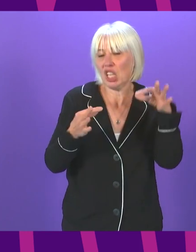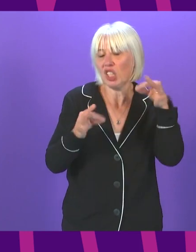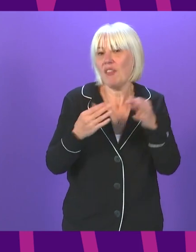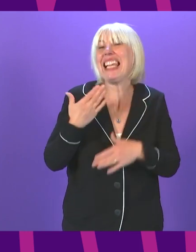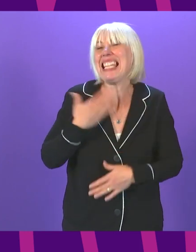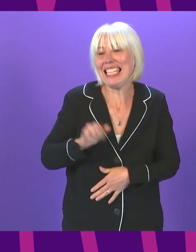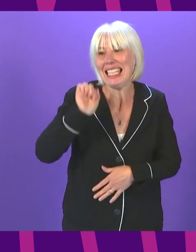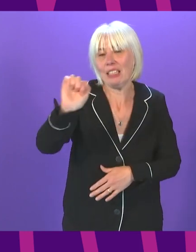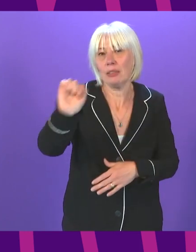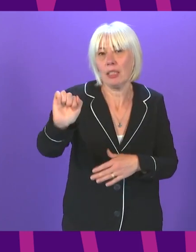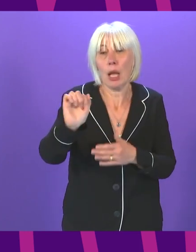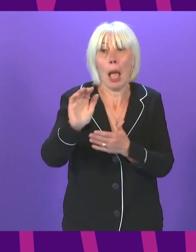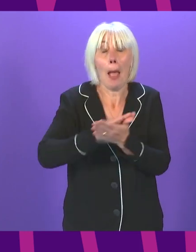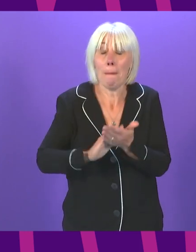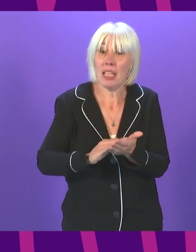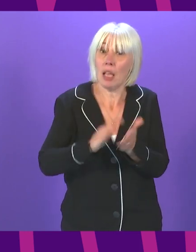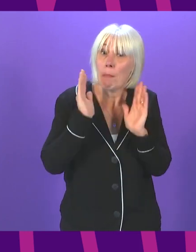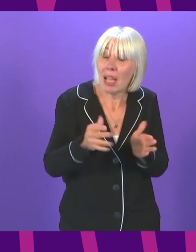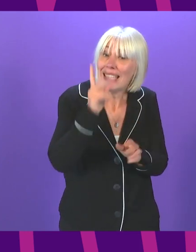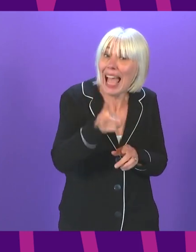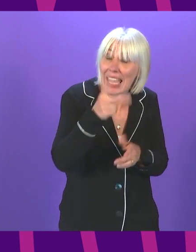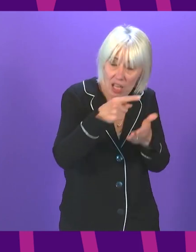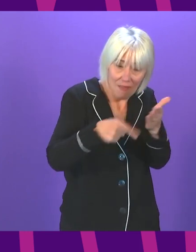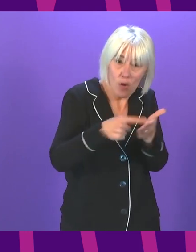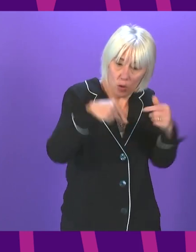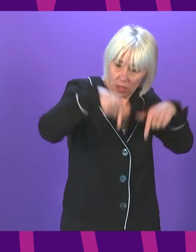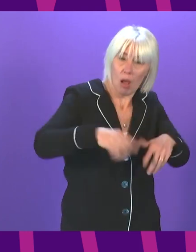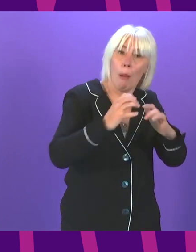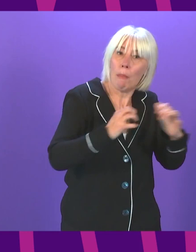will that also require a vote in Parliament and parliamentary approval?